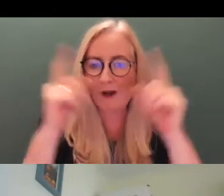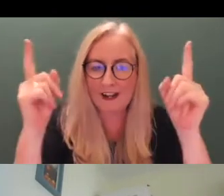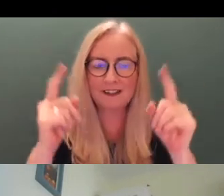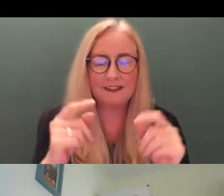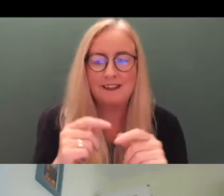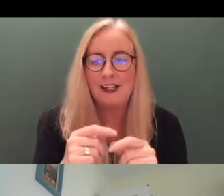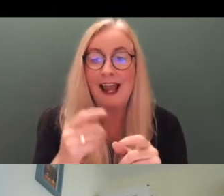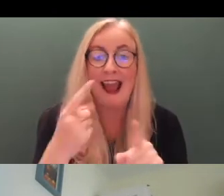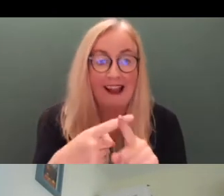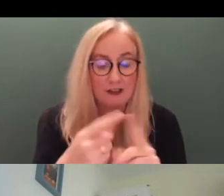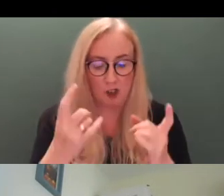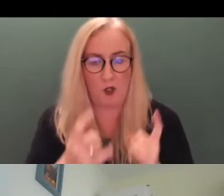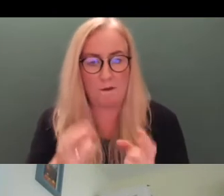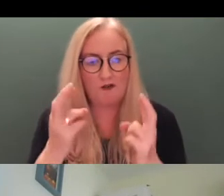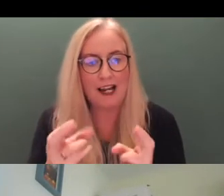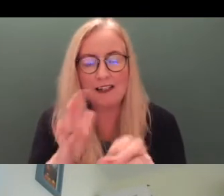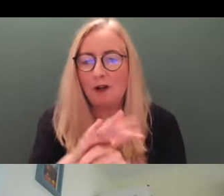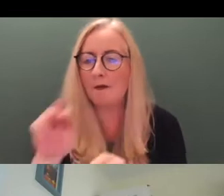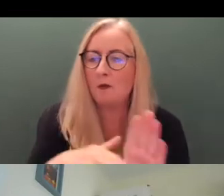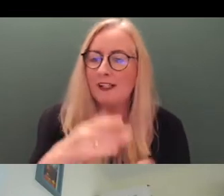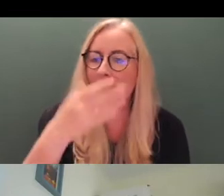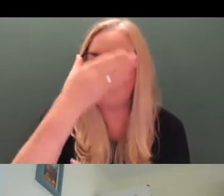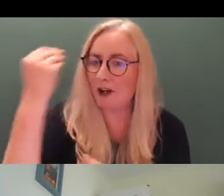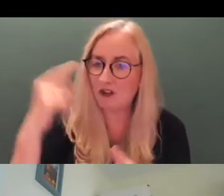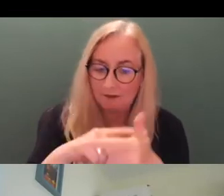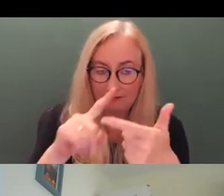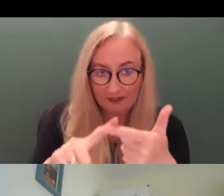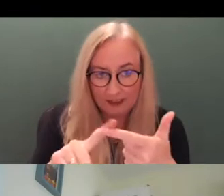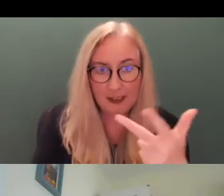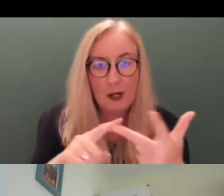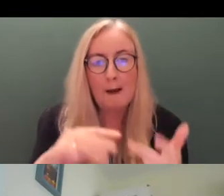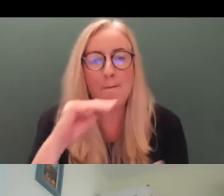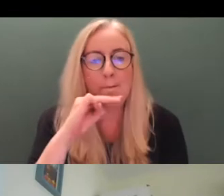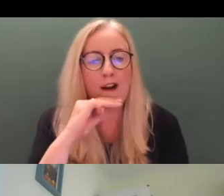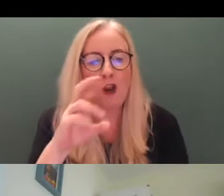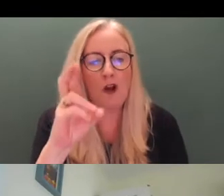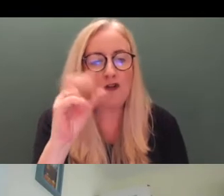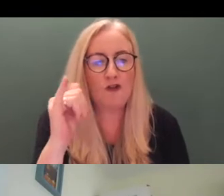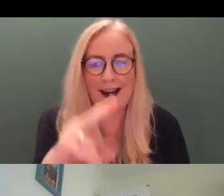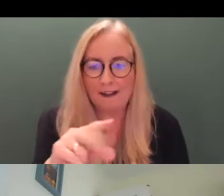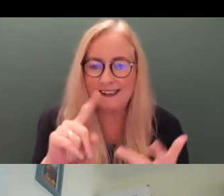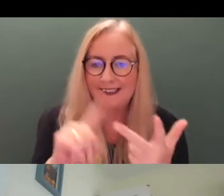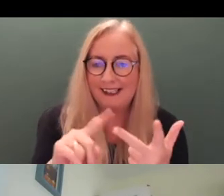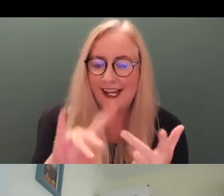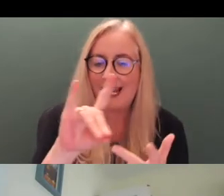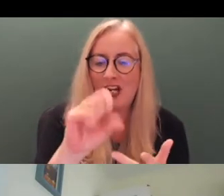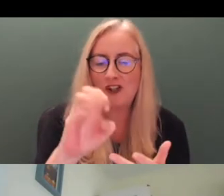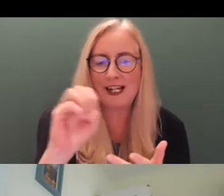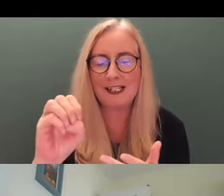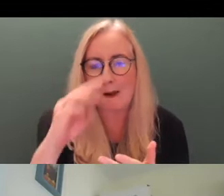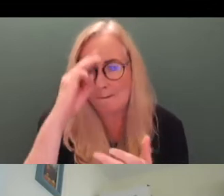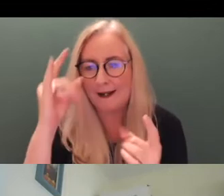of human rights for people with dementia. Michael Ryan is Head of HSC Mental Health Engagement